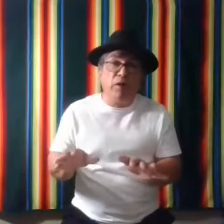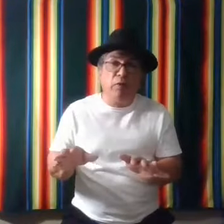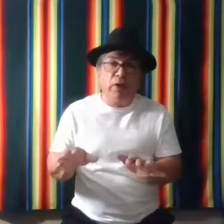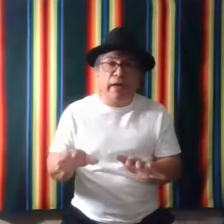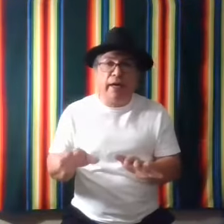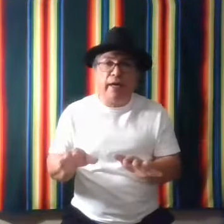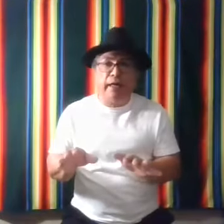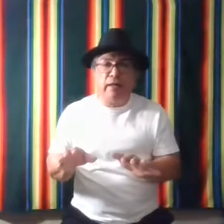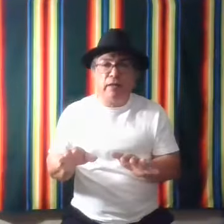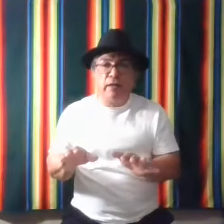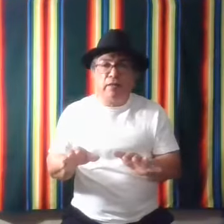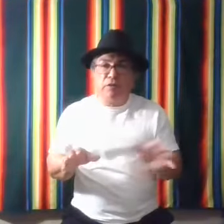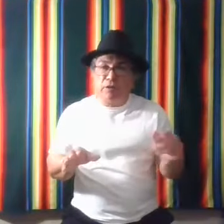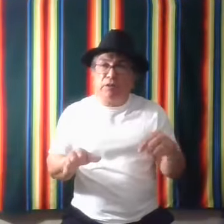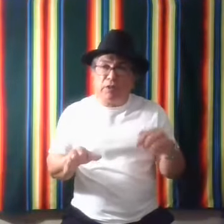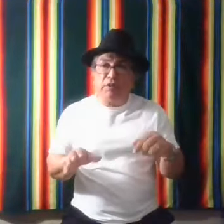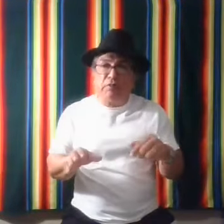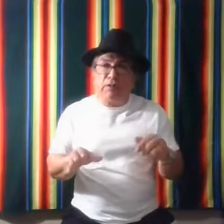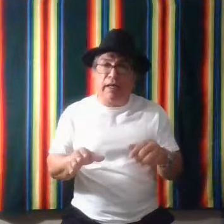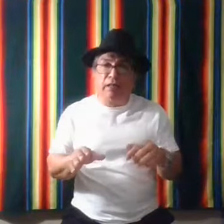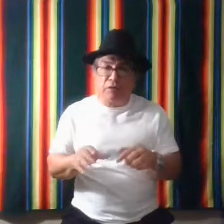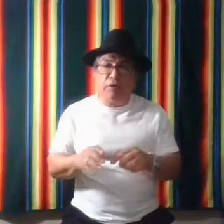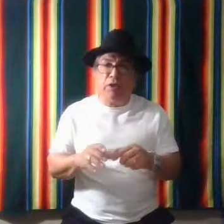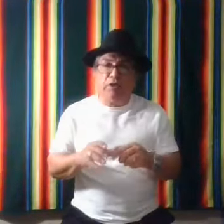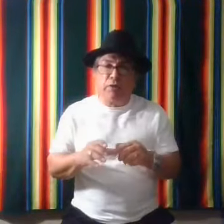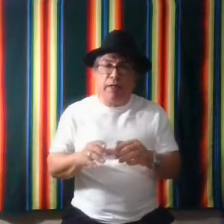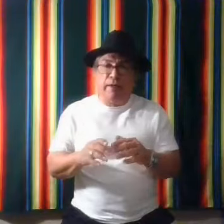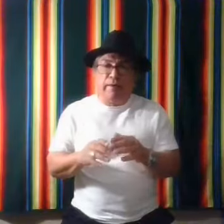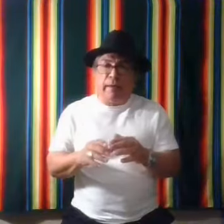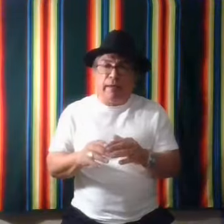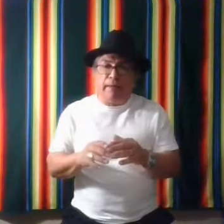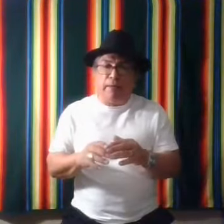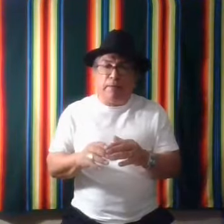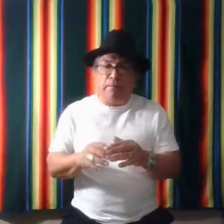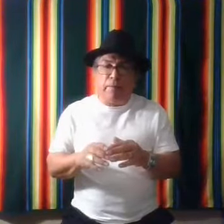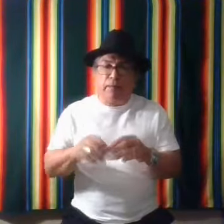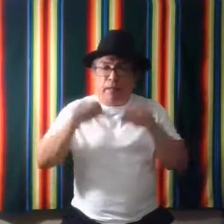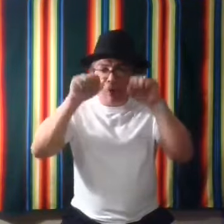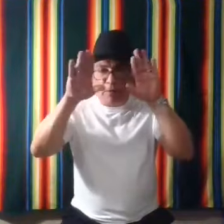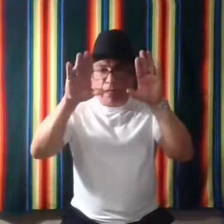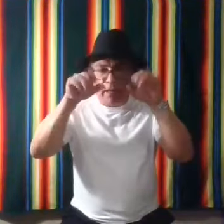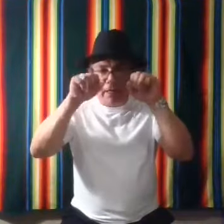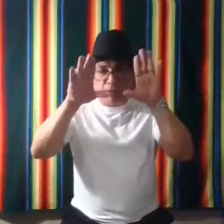what I had to this, these, these last few years. And, um, it's kind of opened my eyes